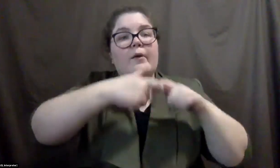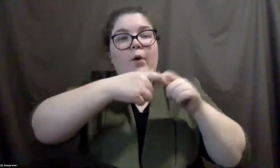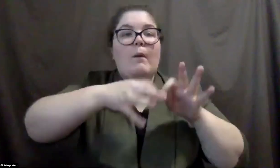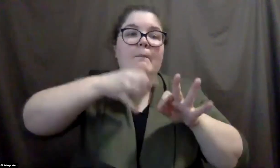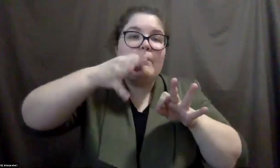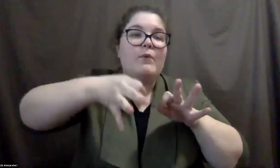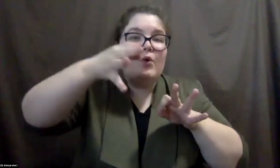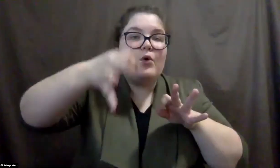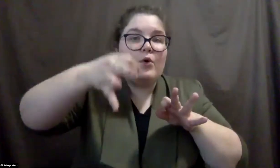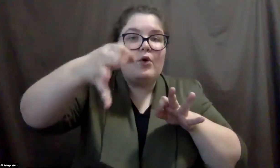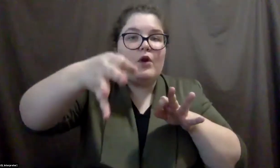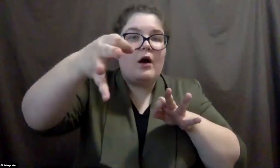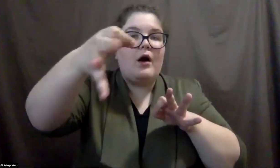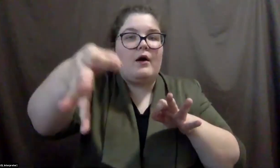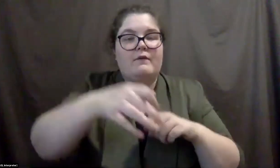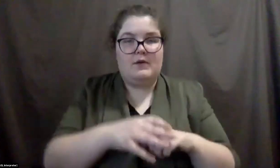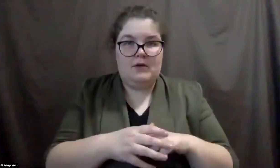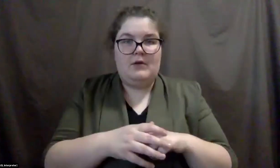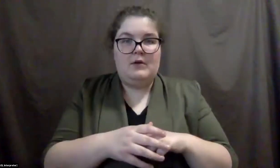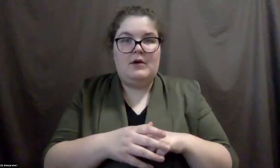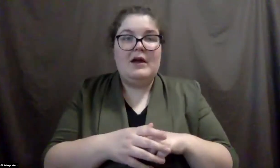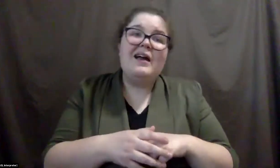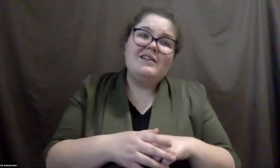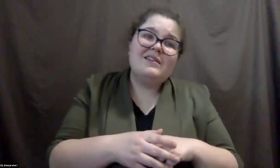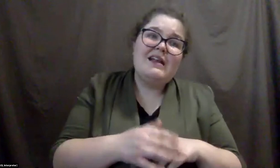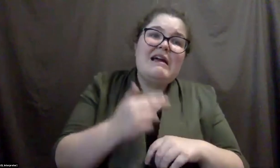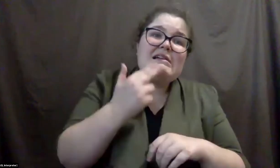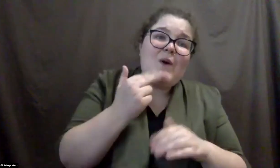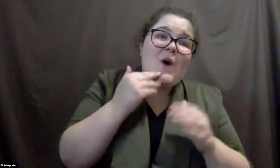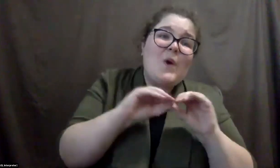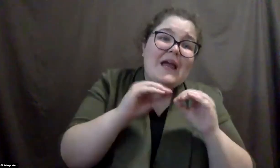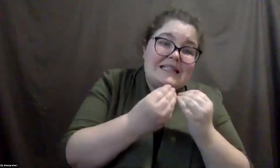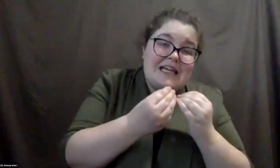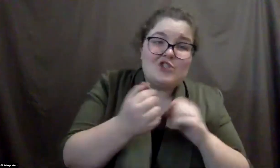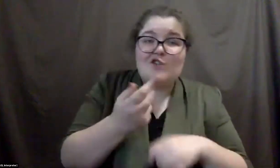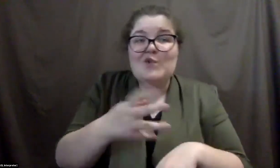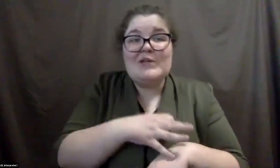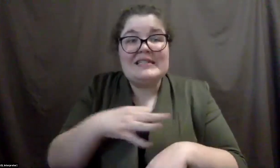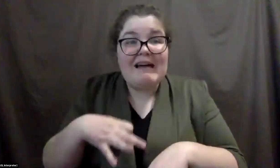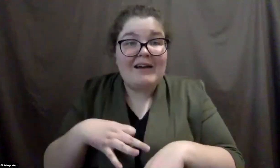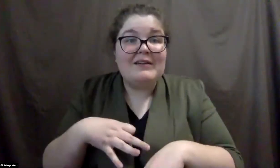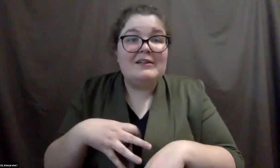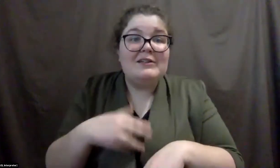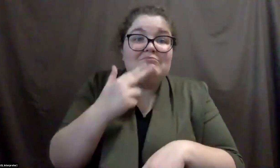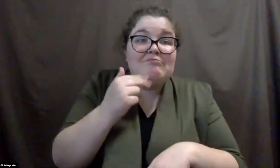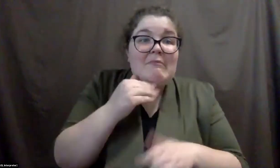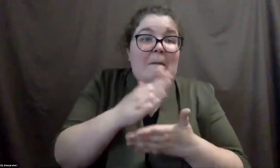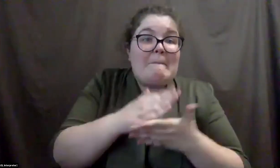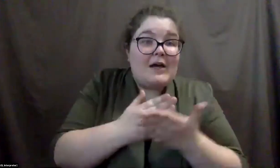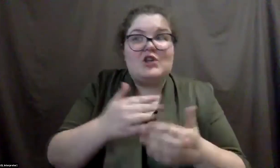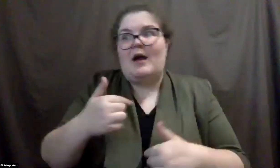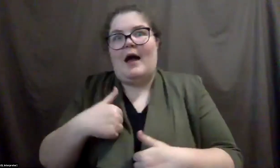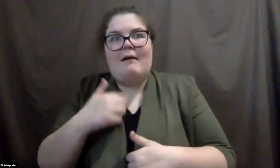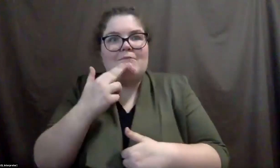like the smaller your organization, the fewer staff you have, the smaller your budget. There's I'm again, I'm a very small organization.